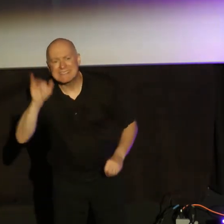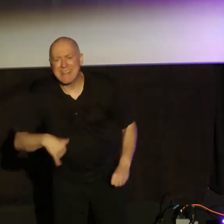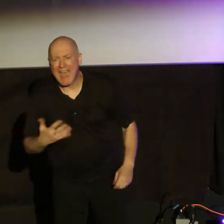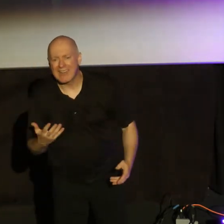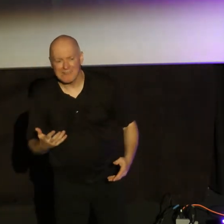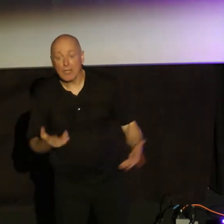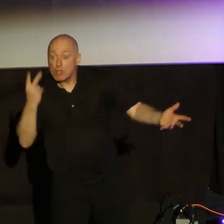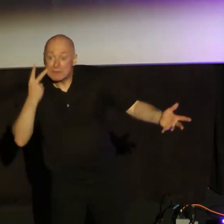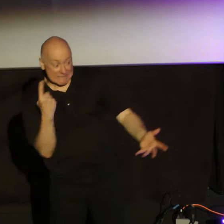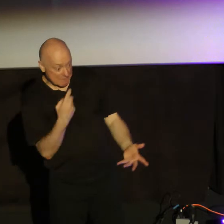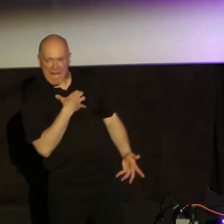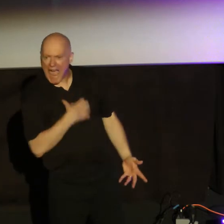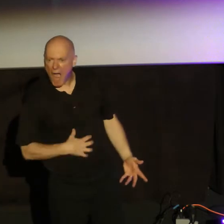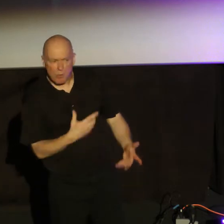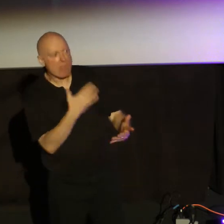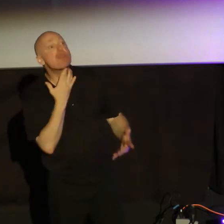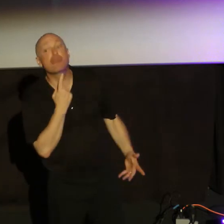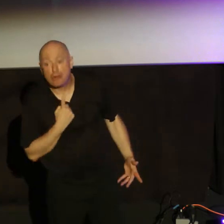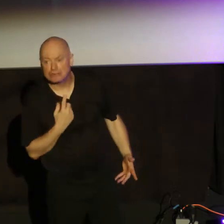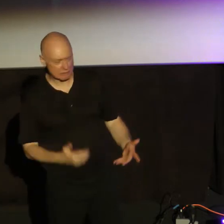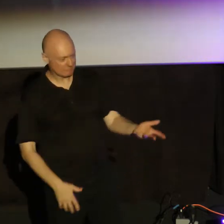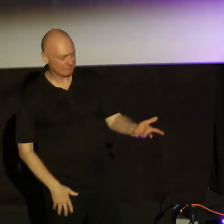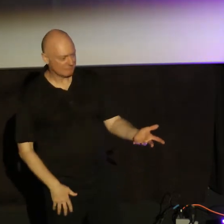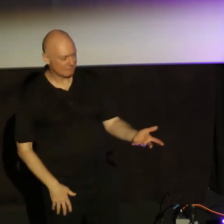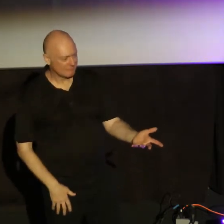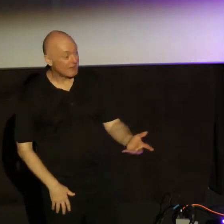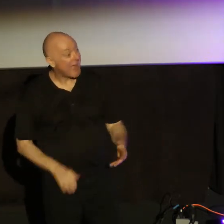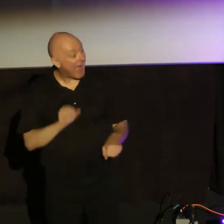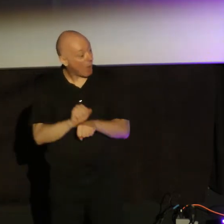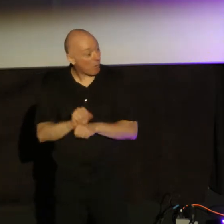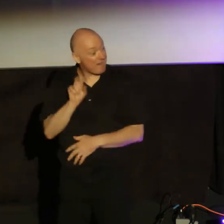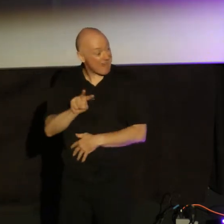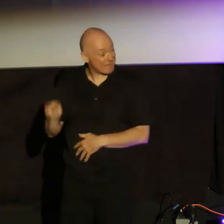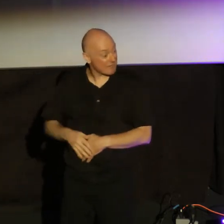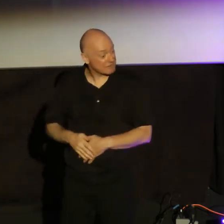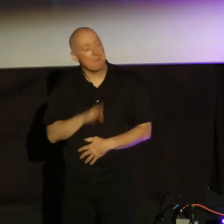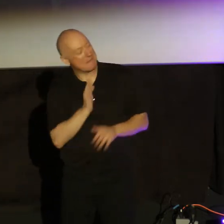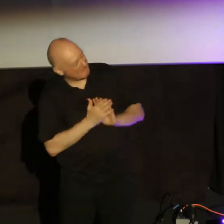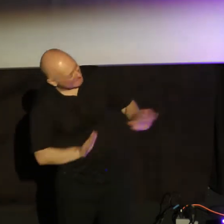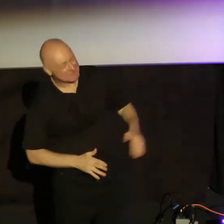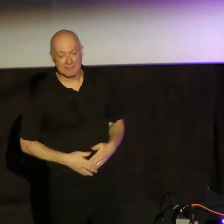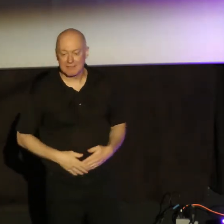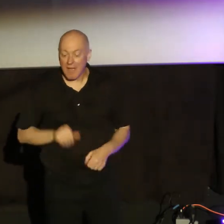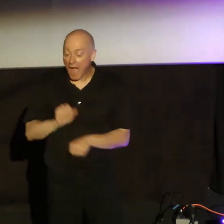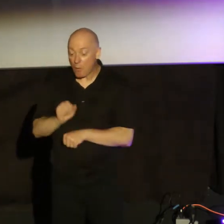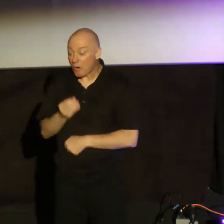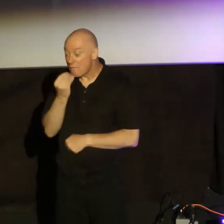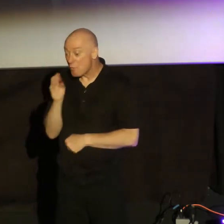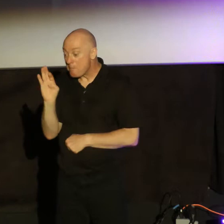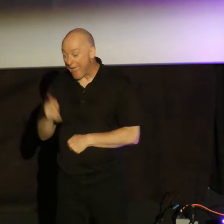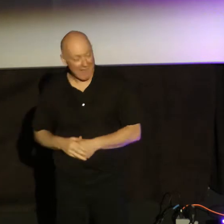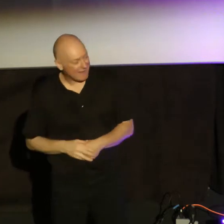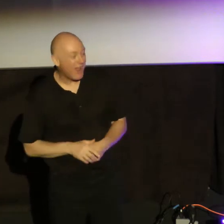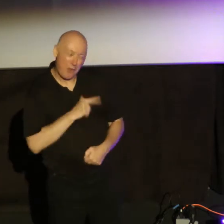someone that's hungry and thirsty and says, I work at Value Village. Be at peace. I work at the food bank. Lord bless you.